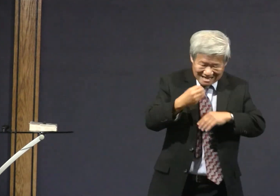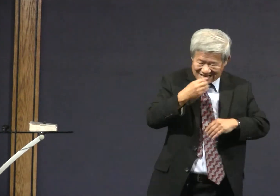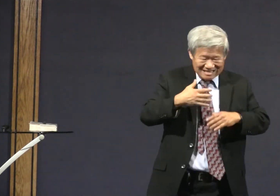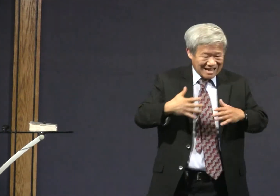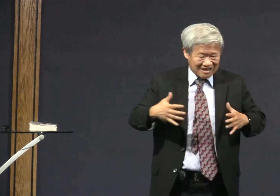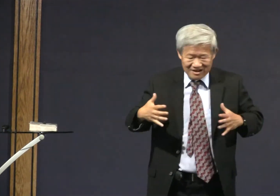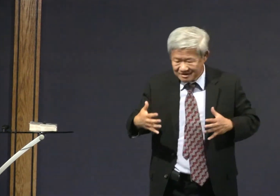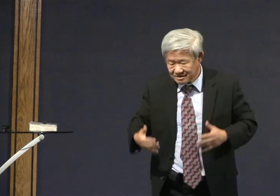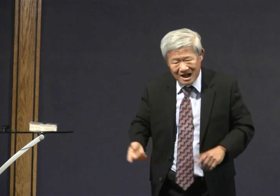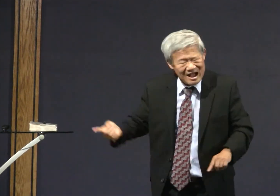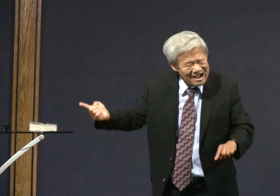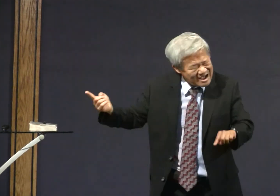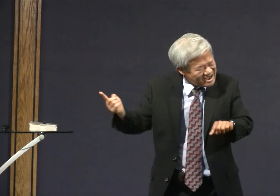you take communion